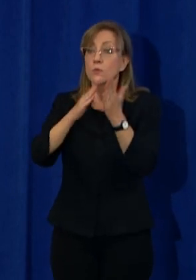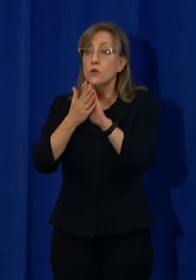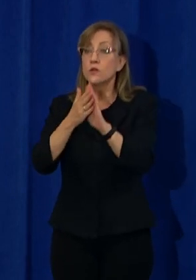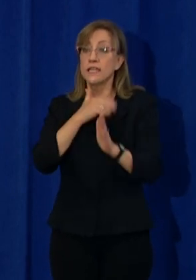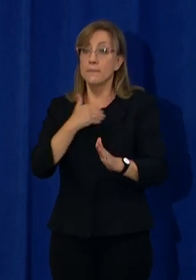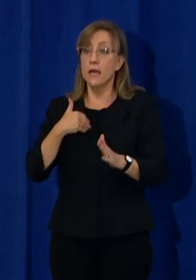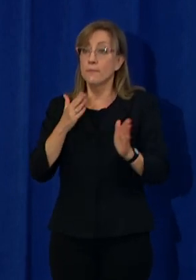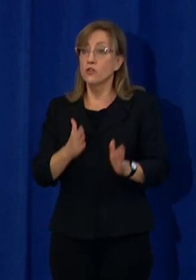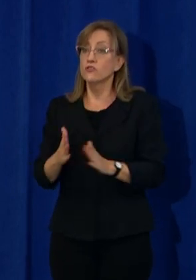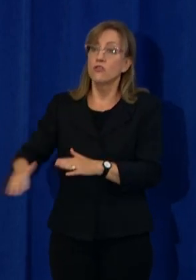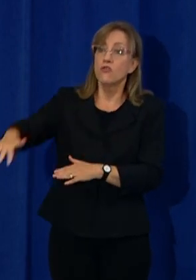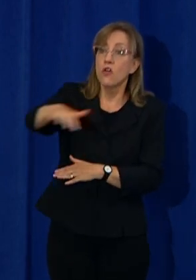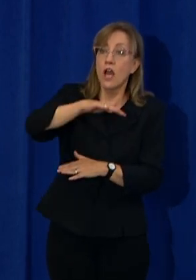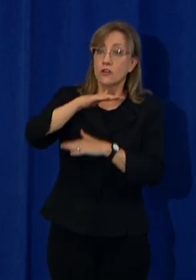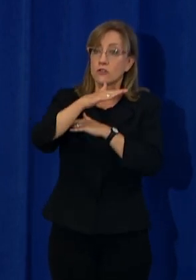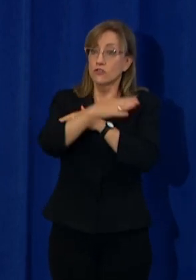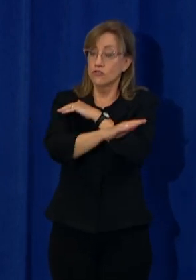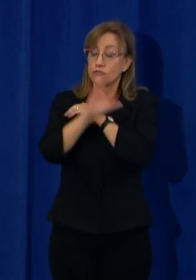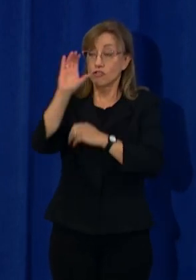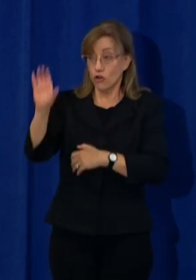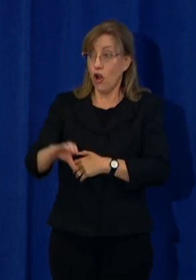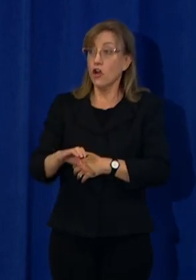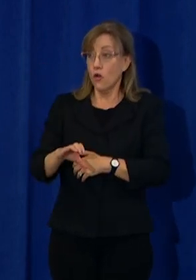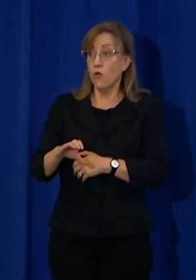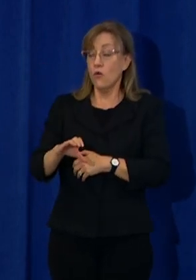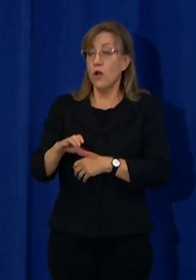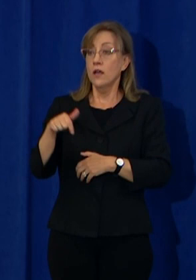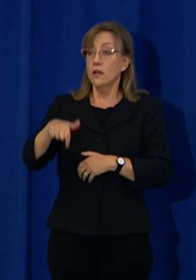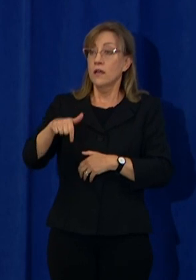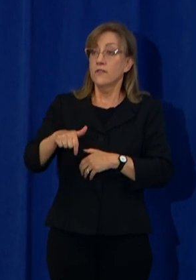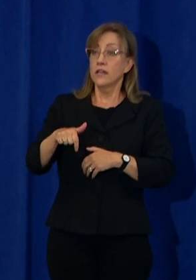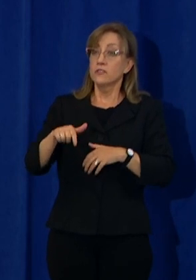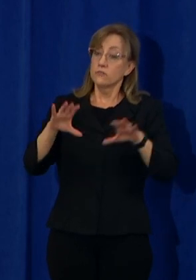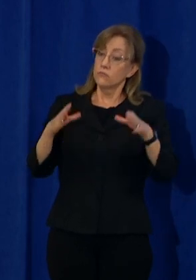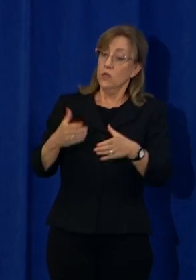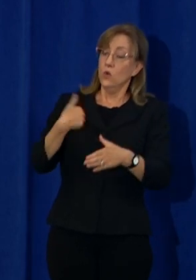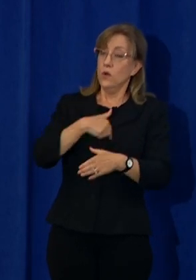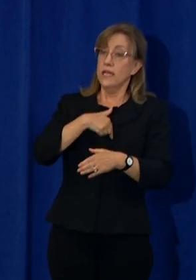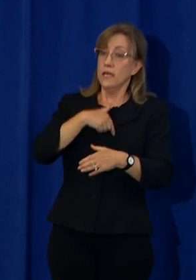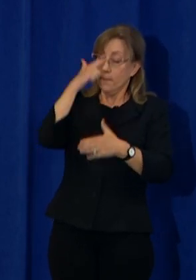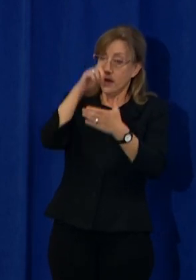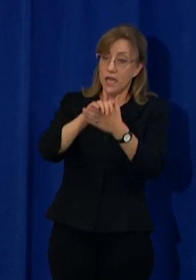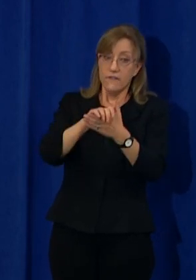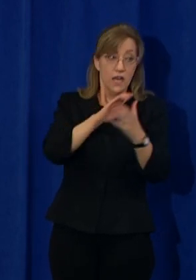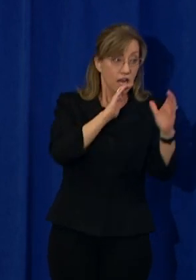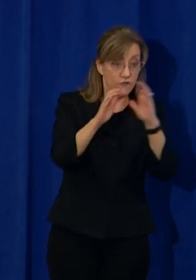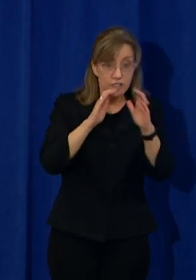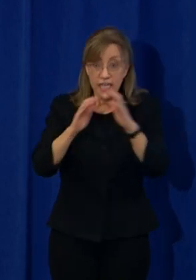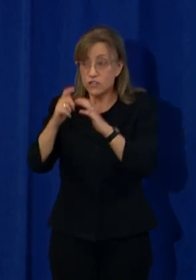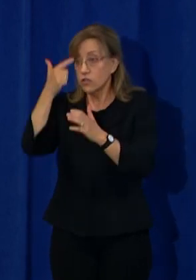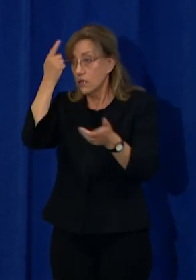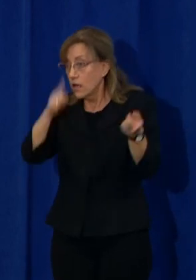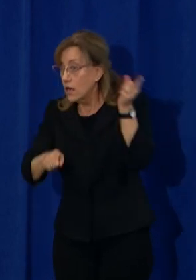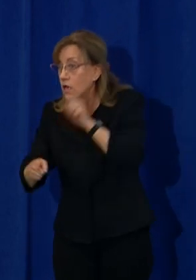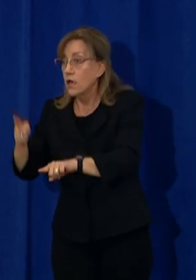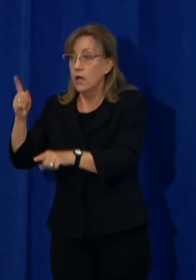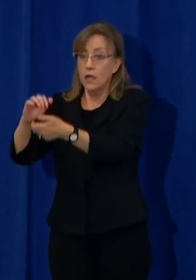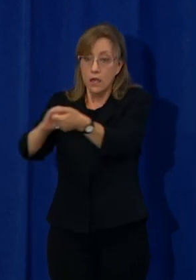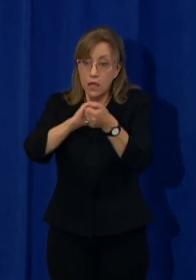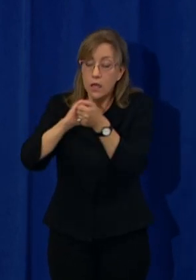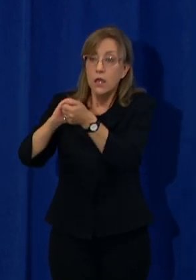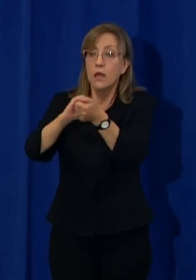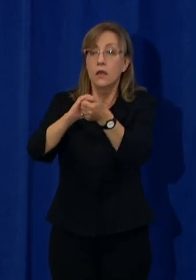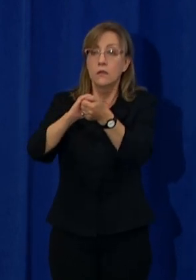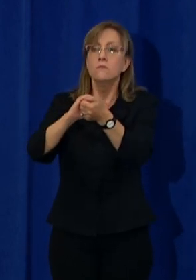Chicago. This administration believes in conversation, collaboration, and we would see nothing less